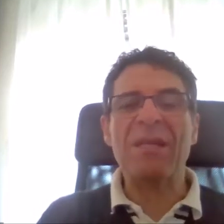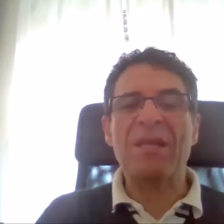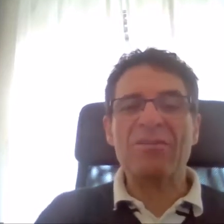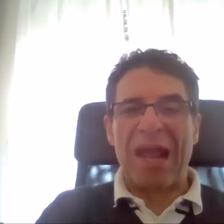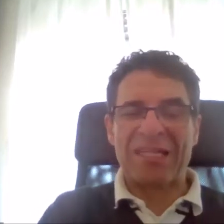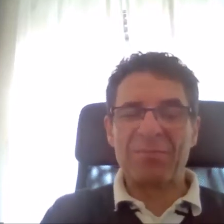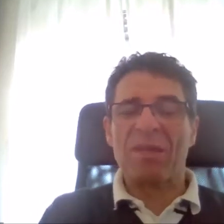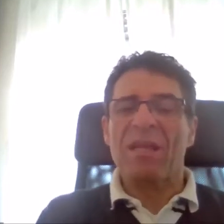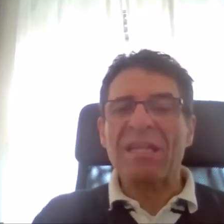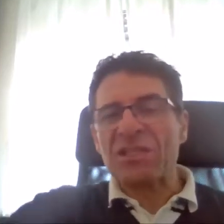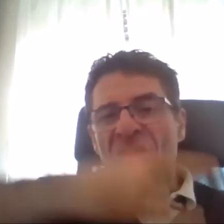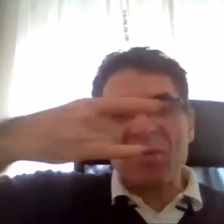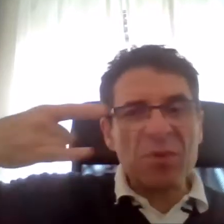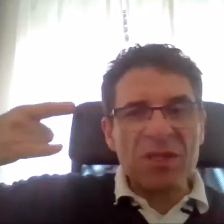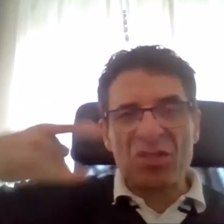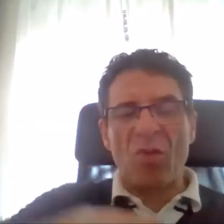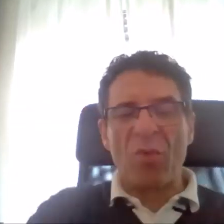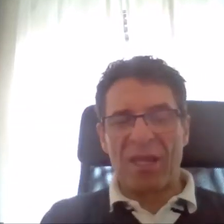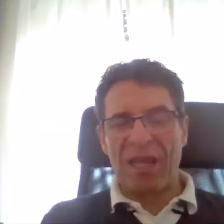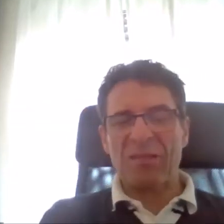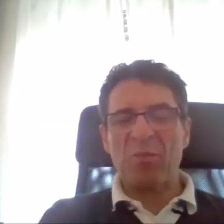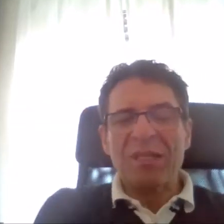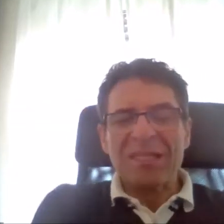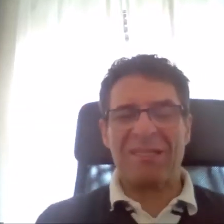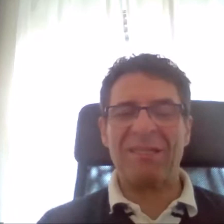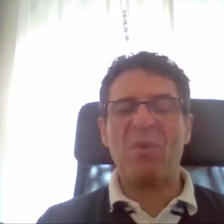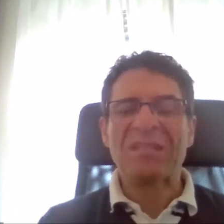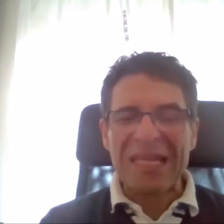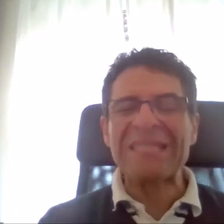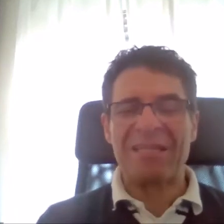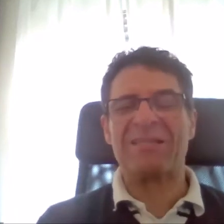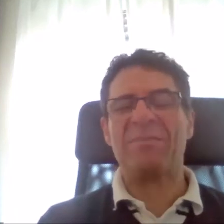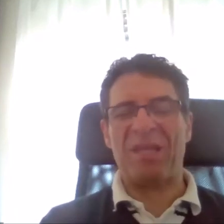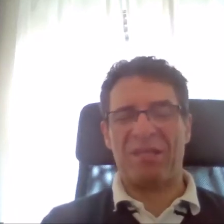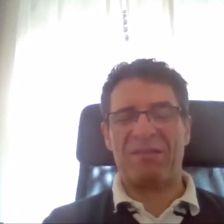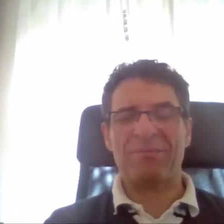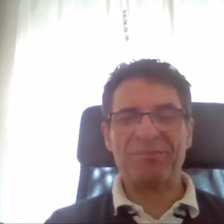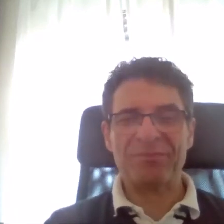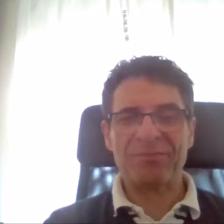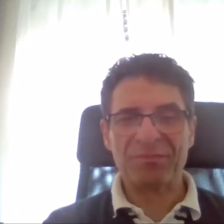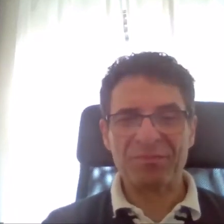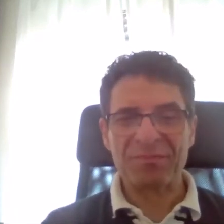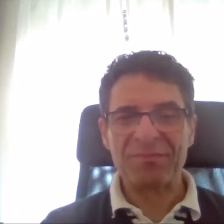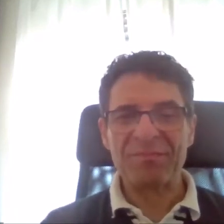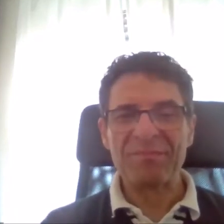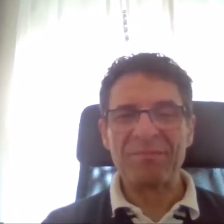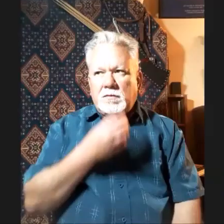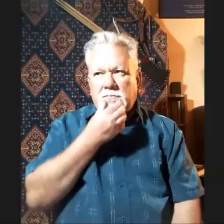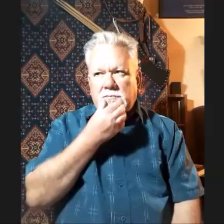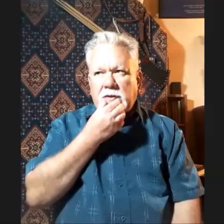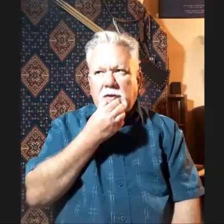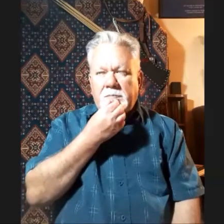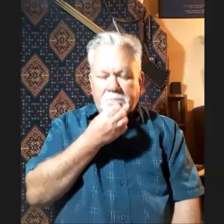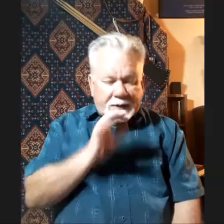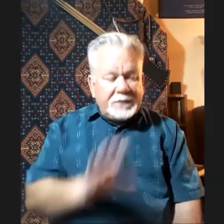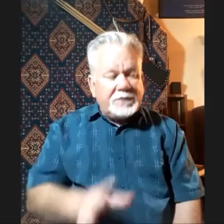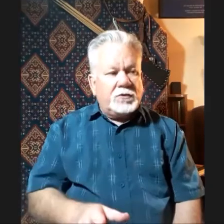grasped. Let's start with the drawing hand. What is it, what is it, Bede? Well, based on